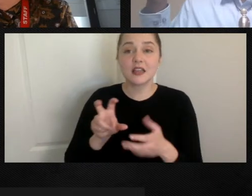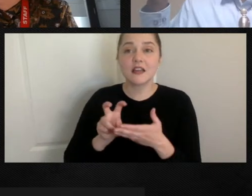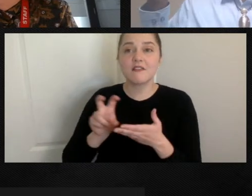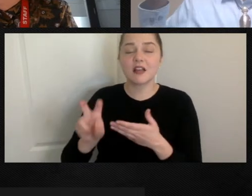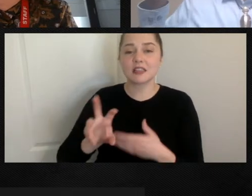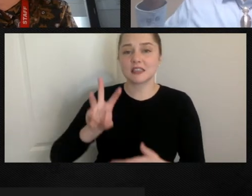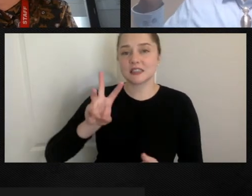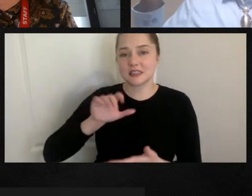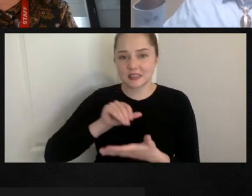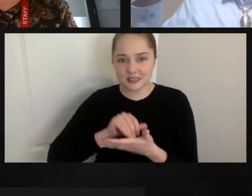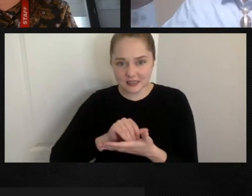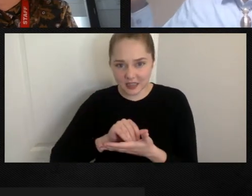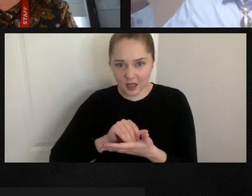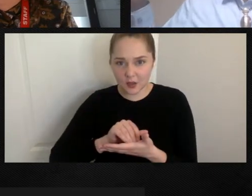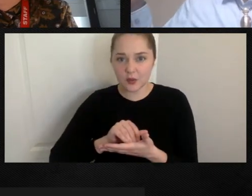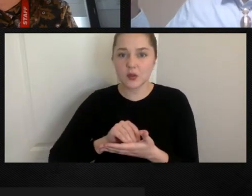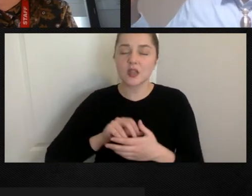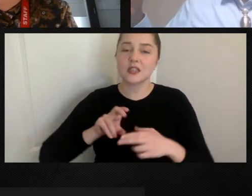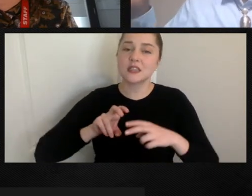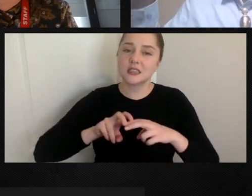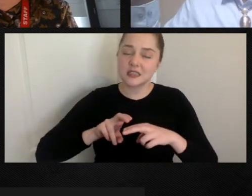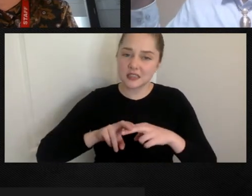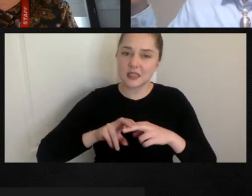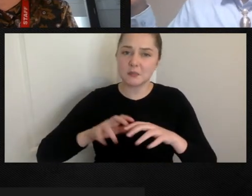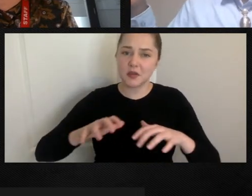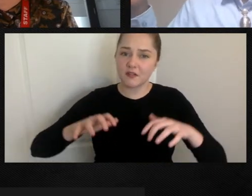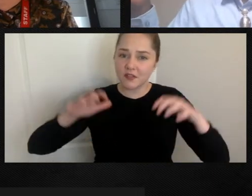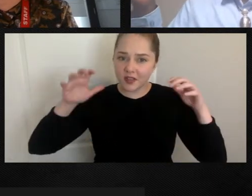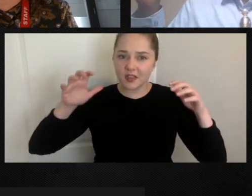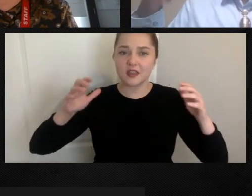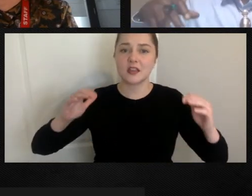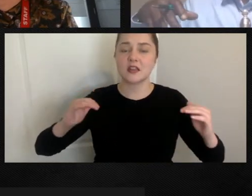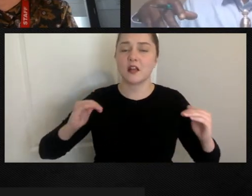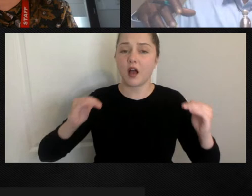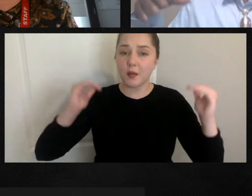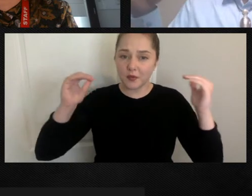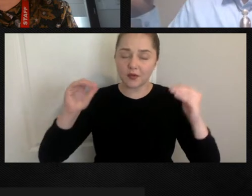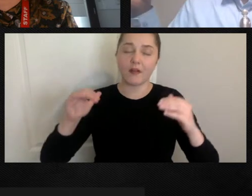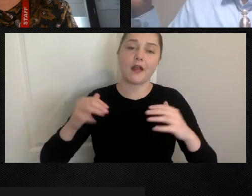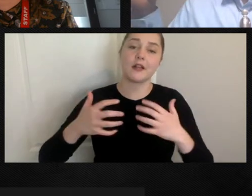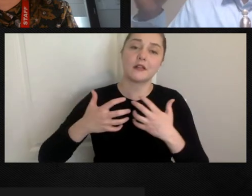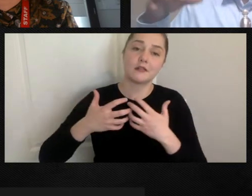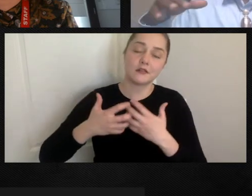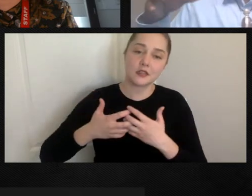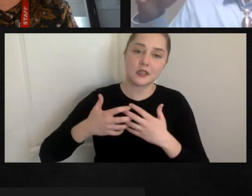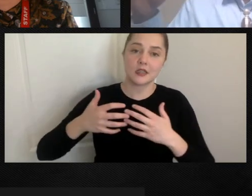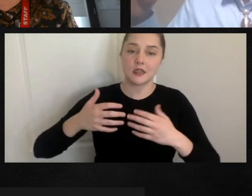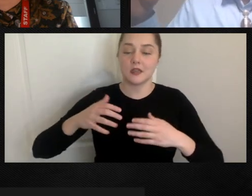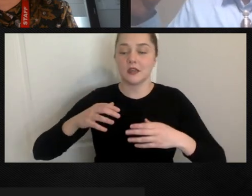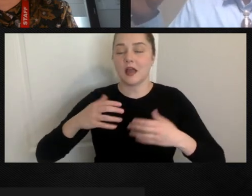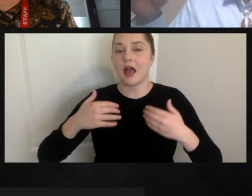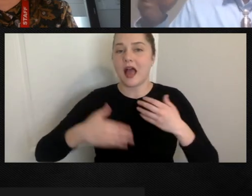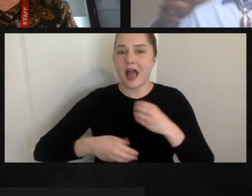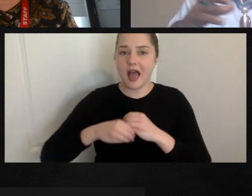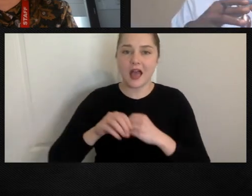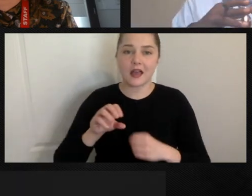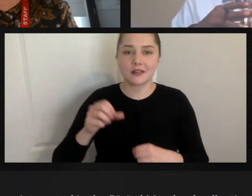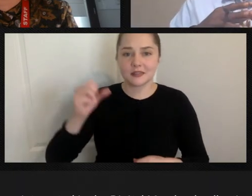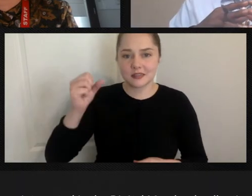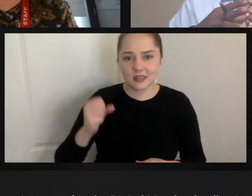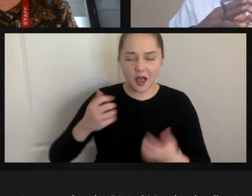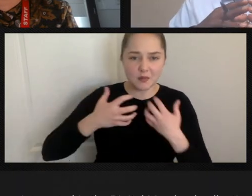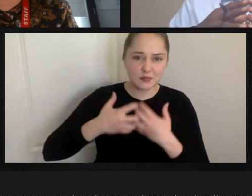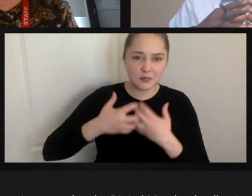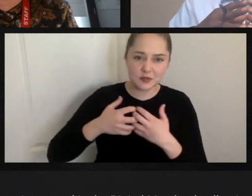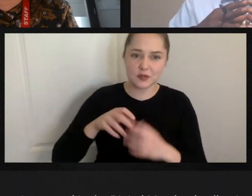,000 seat pavilion, upgraded facilities, board and slot machines, boardwalks, midways. But